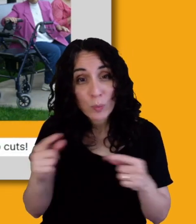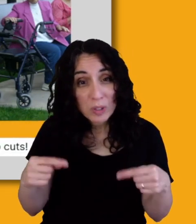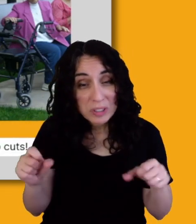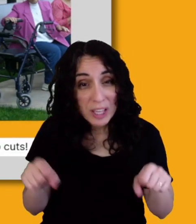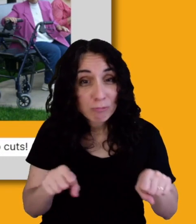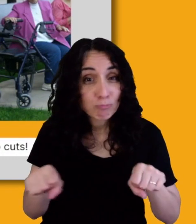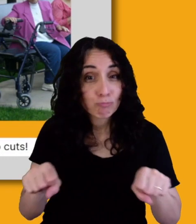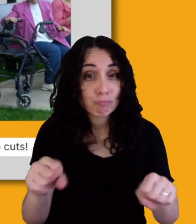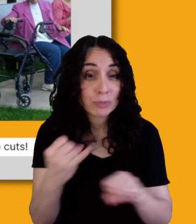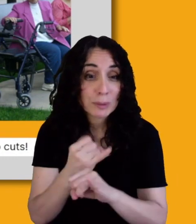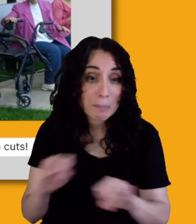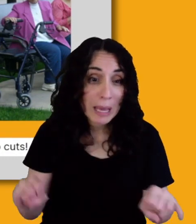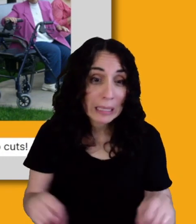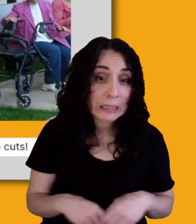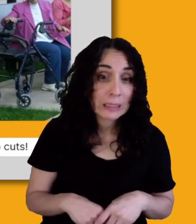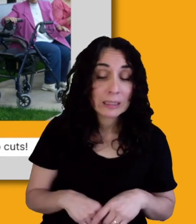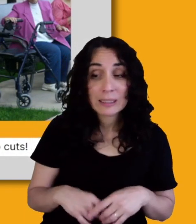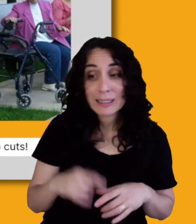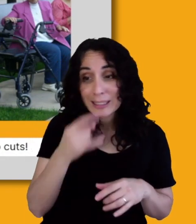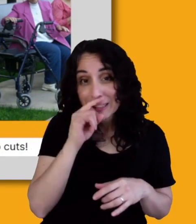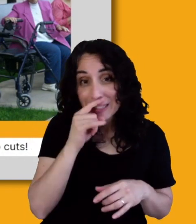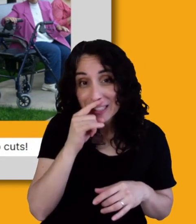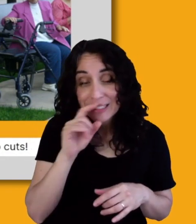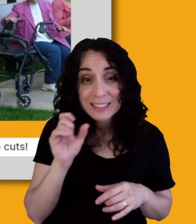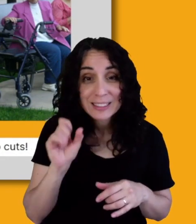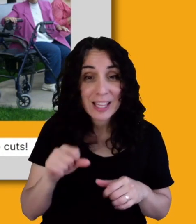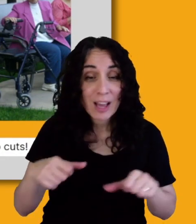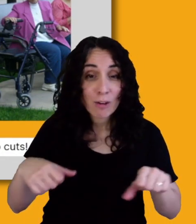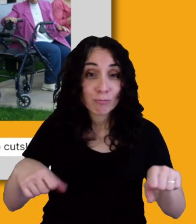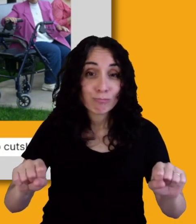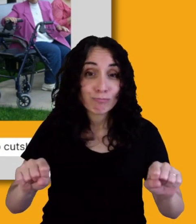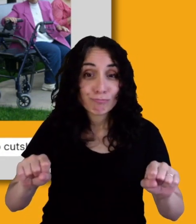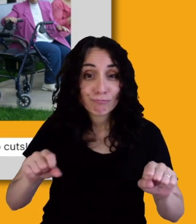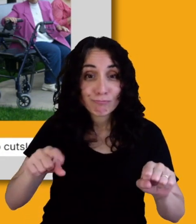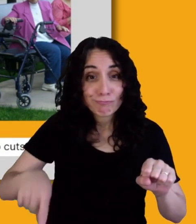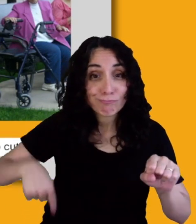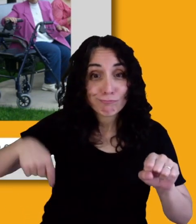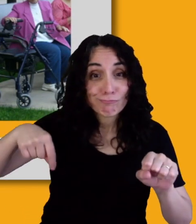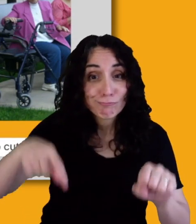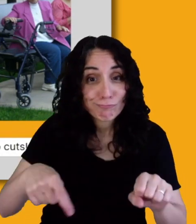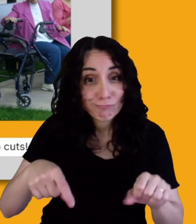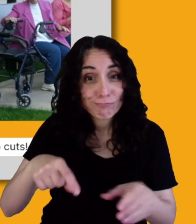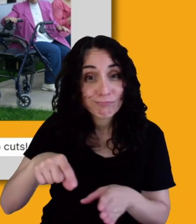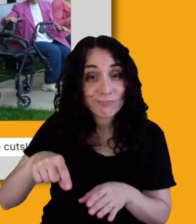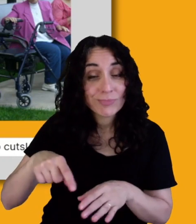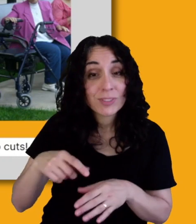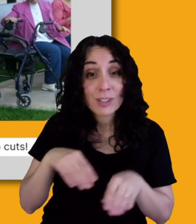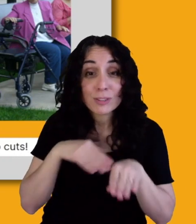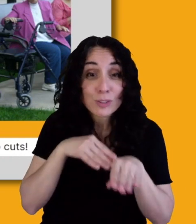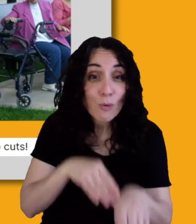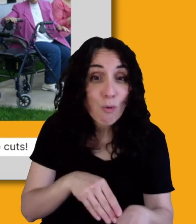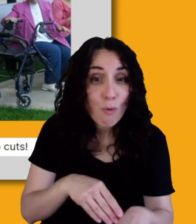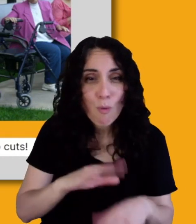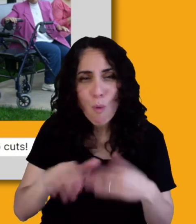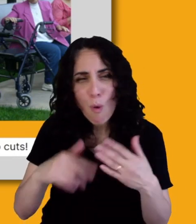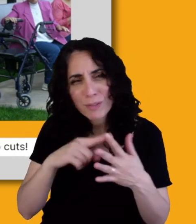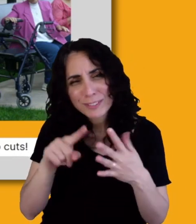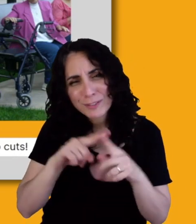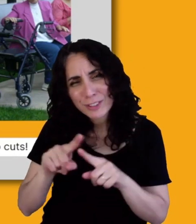yes, that is true. The vast majority of New York City curves still do not have curb cuts. It's shocking. I mean, it's actually shocking. And I, it's a great